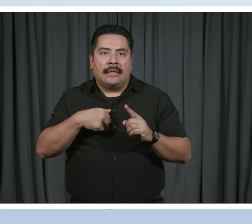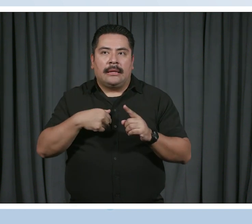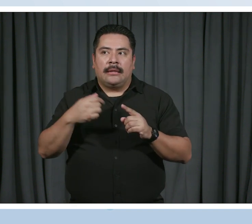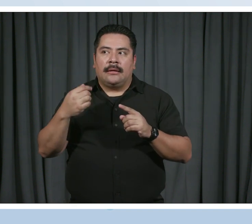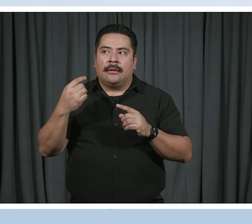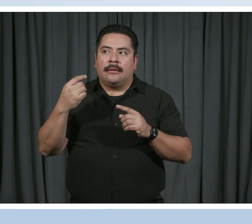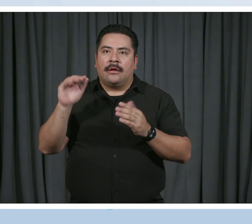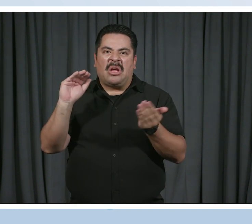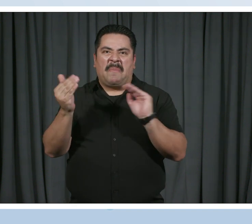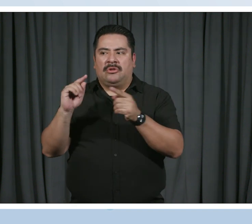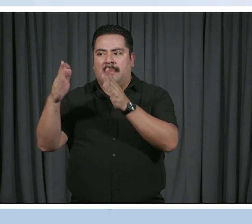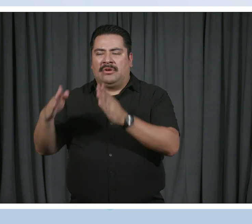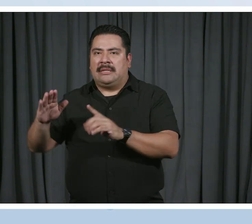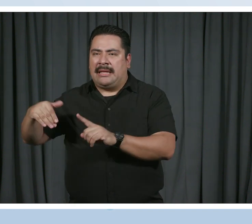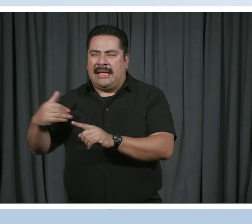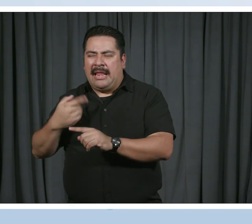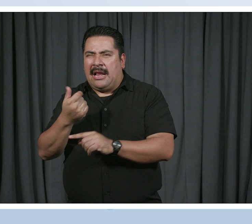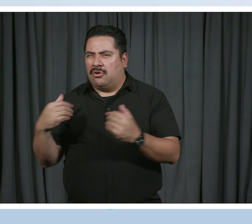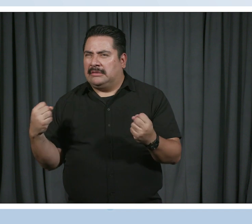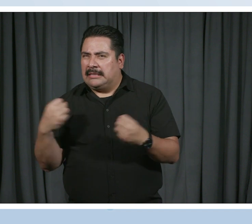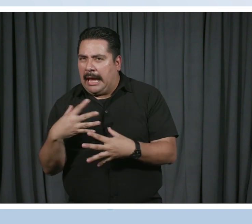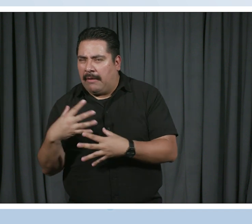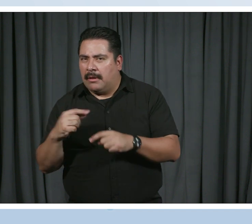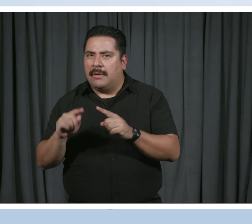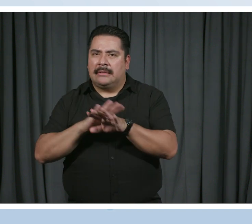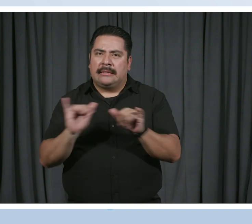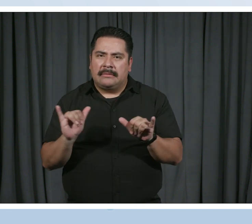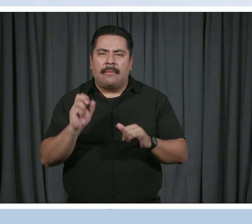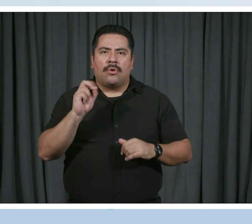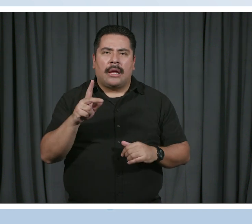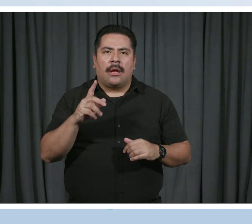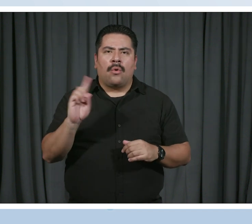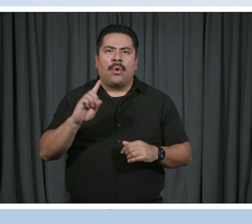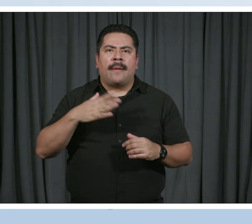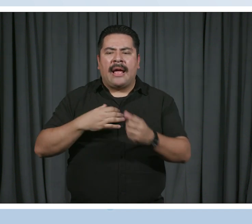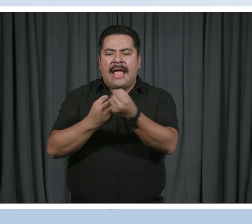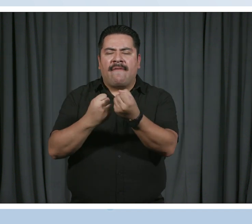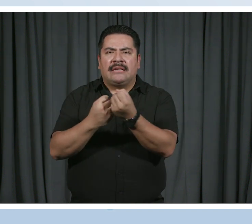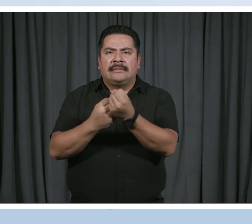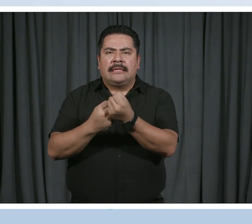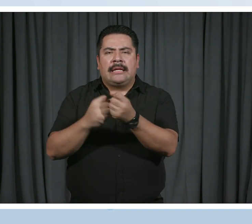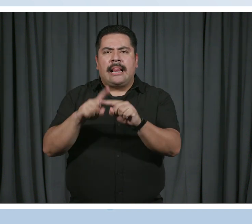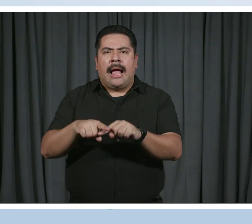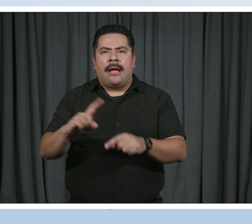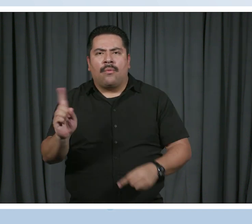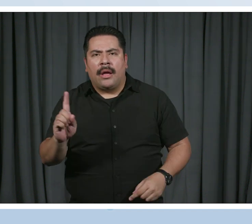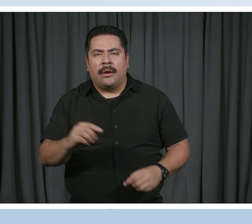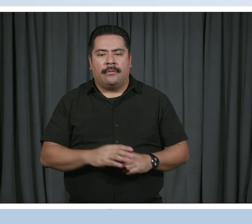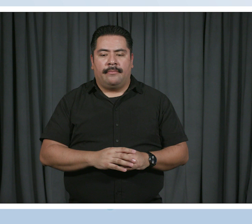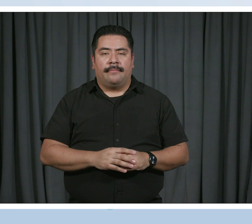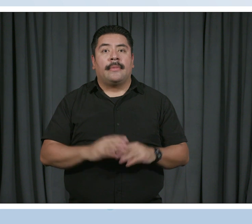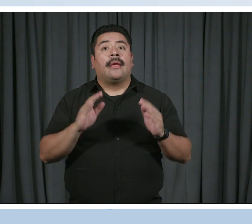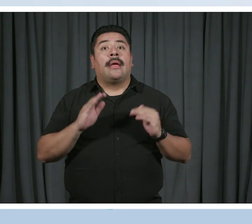there. And so that feels a little scary. And at the same time, like, okay, well, where does my advocacy lie then? And that pride